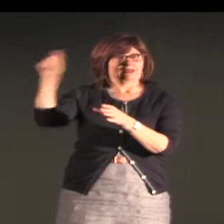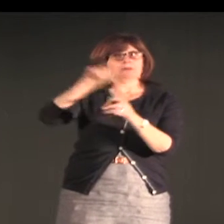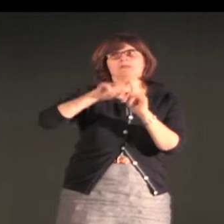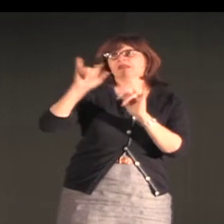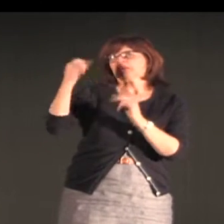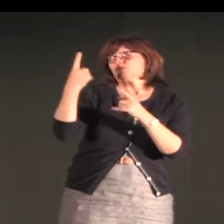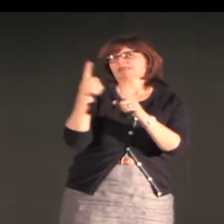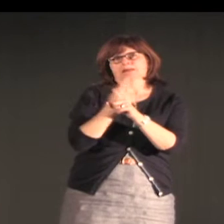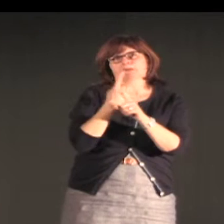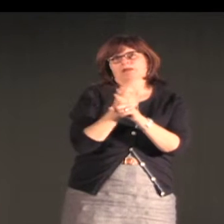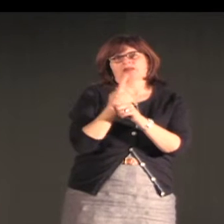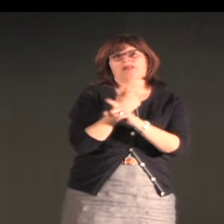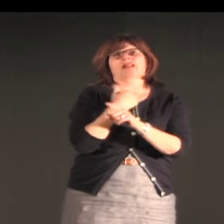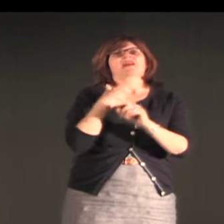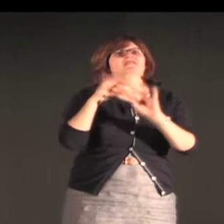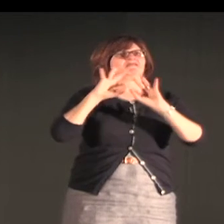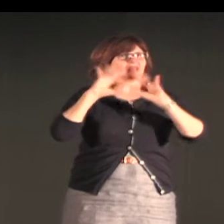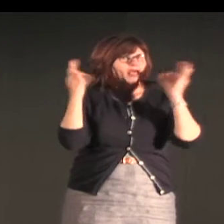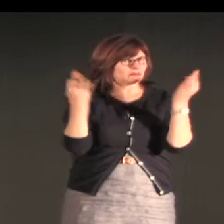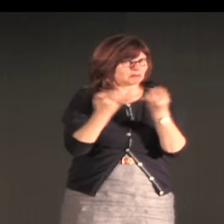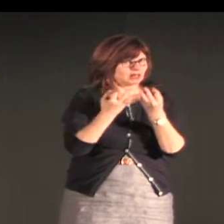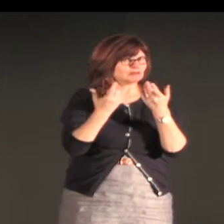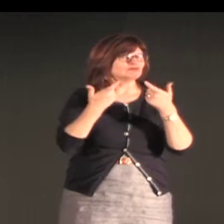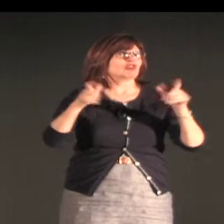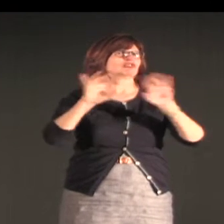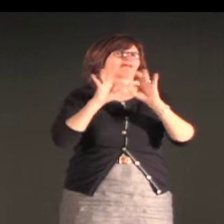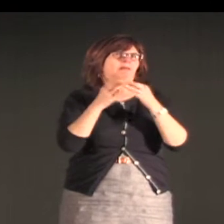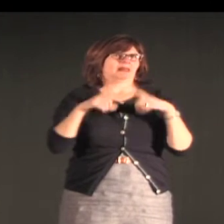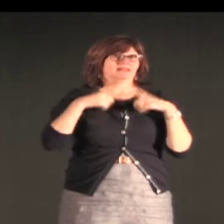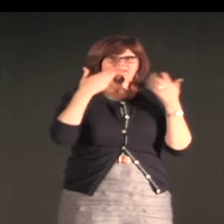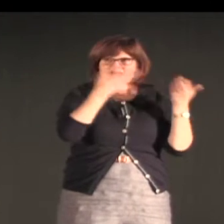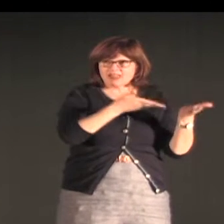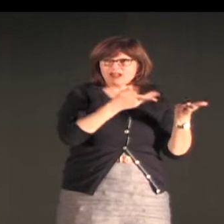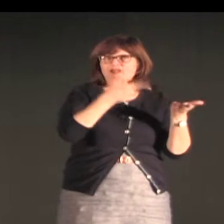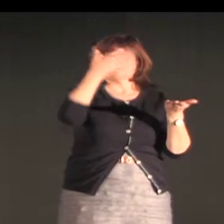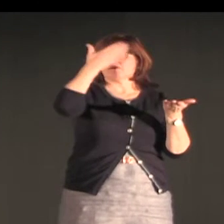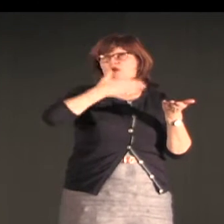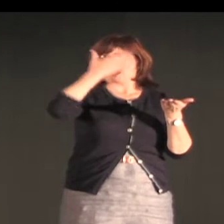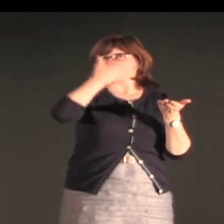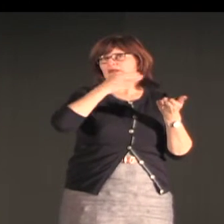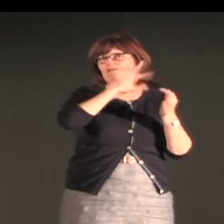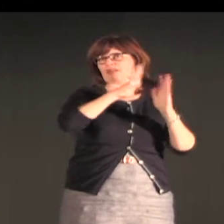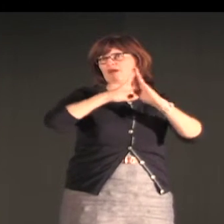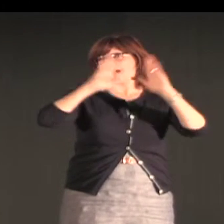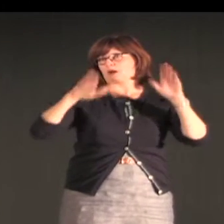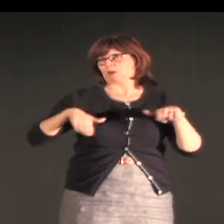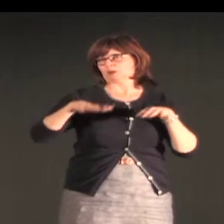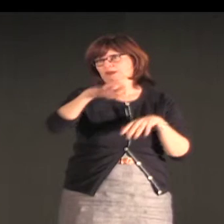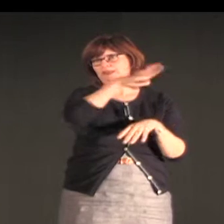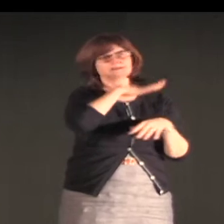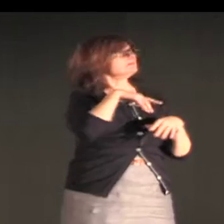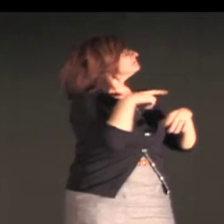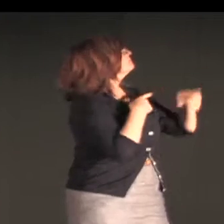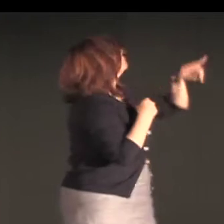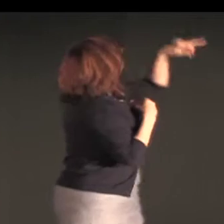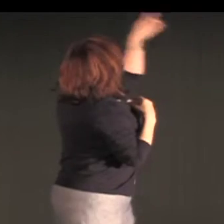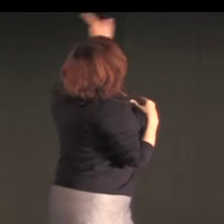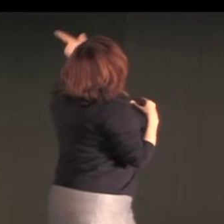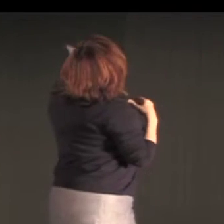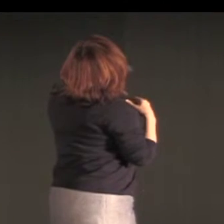So this is a photograph that's very typical of the Bedouin homes. People live with very large families. This is the